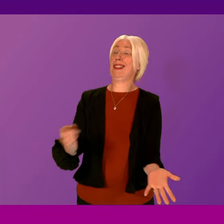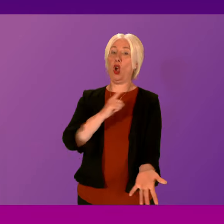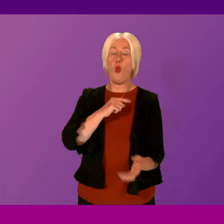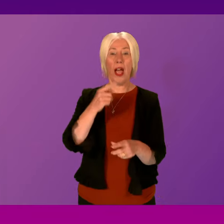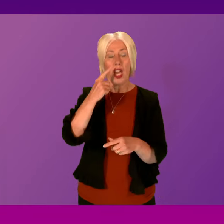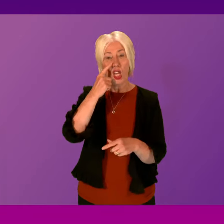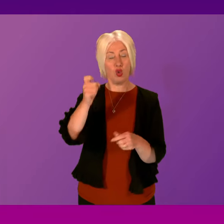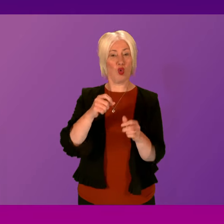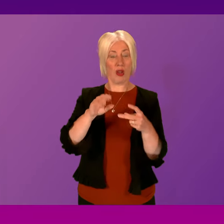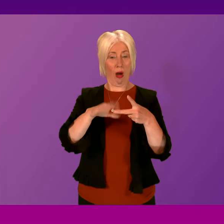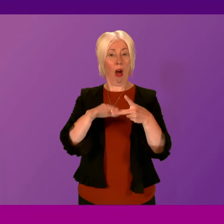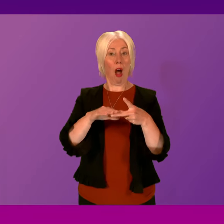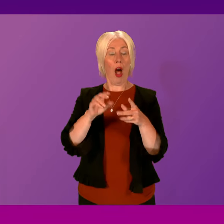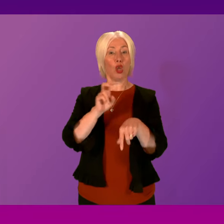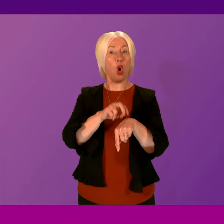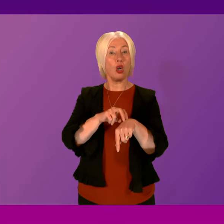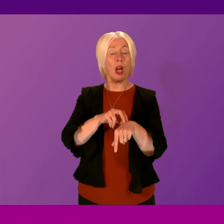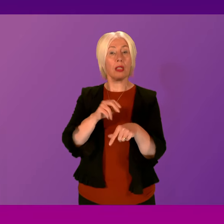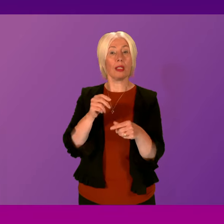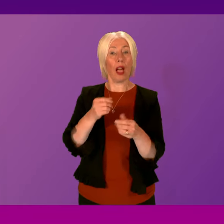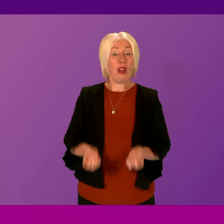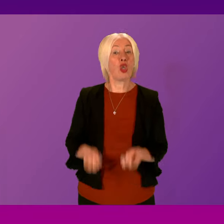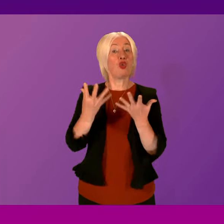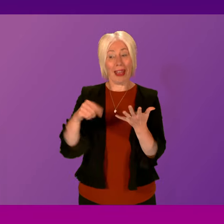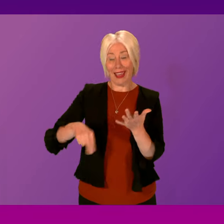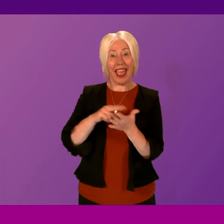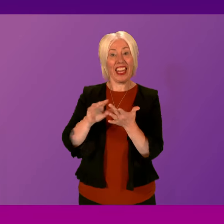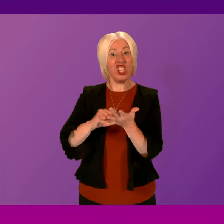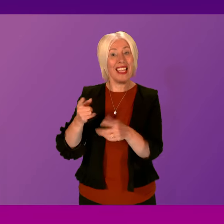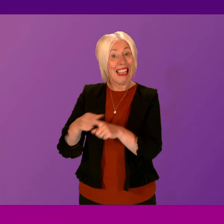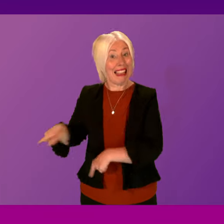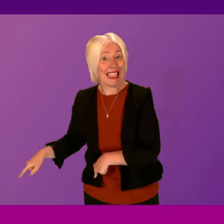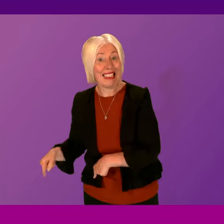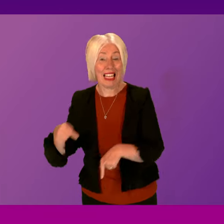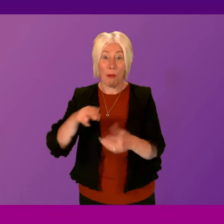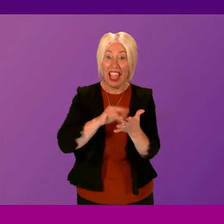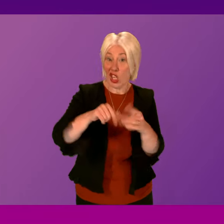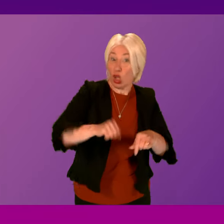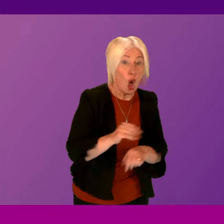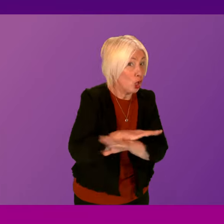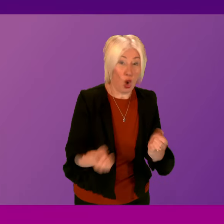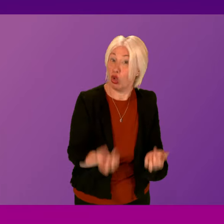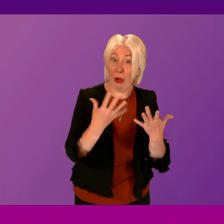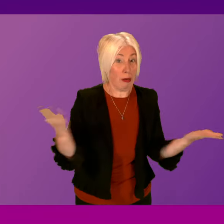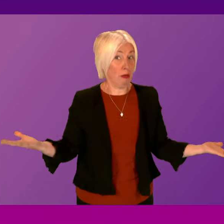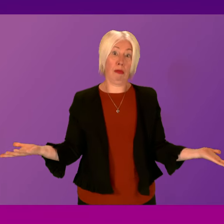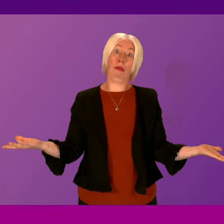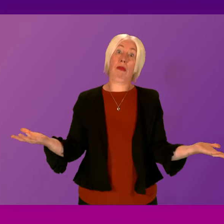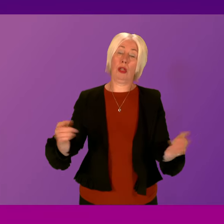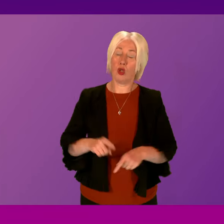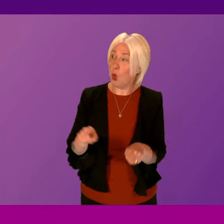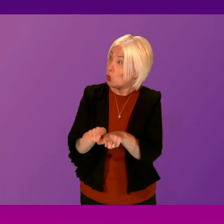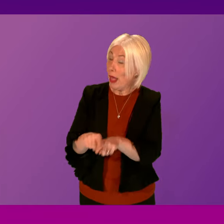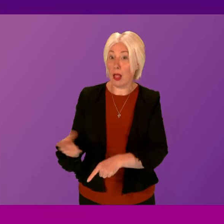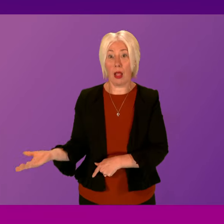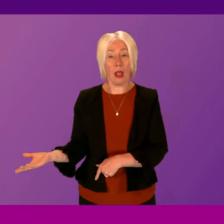doctor strikes happening in NHS England, but not happening in the NHS in Scotland. Not only that,